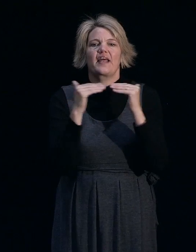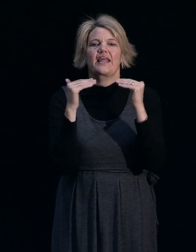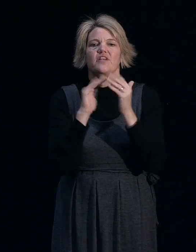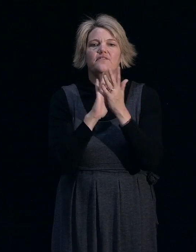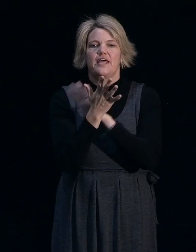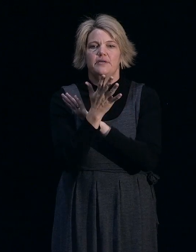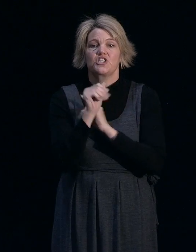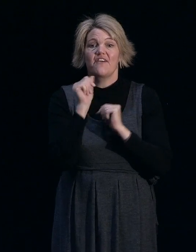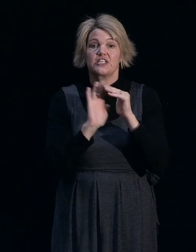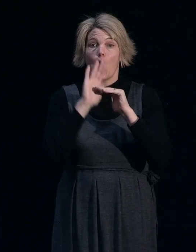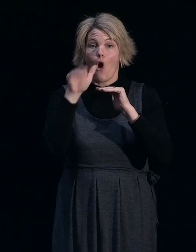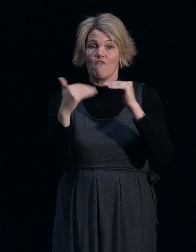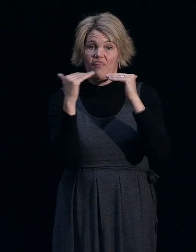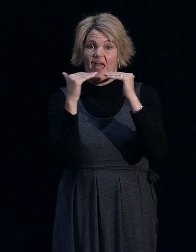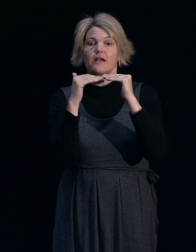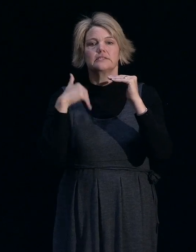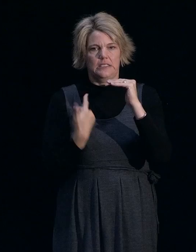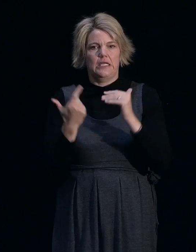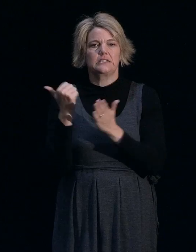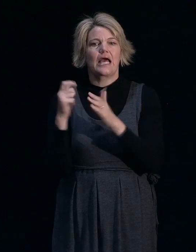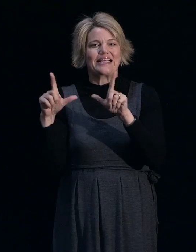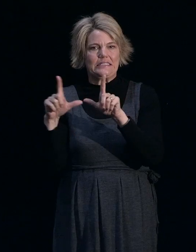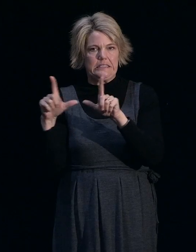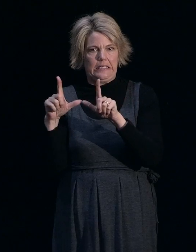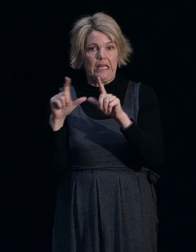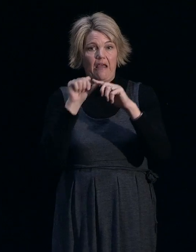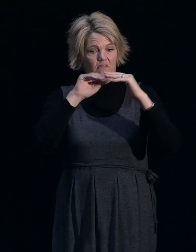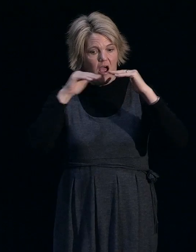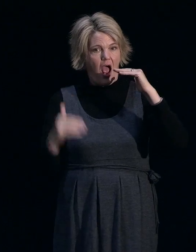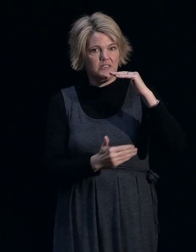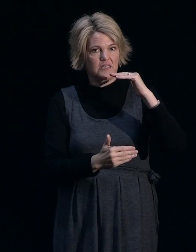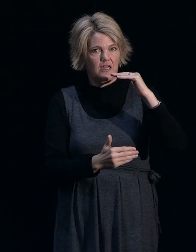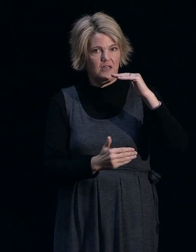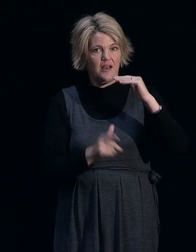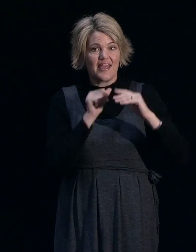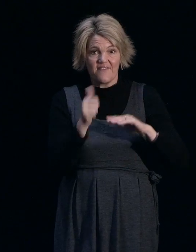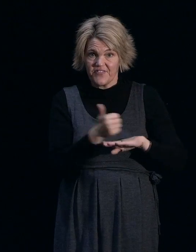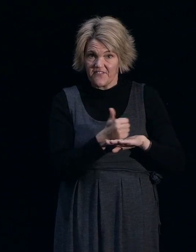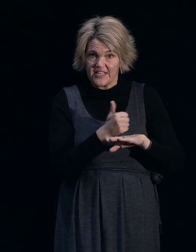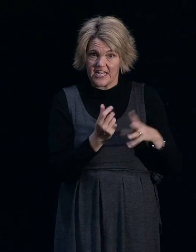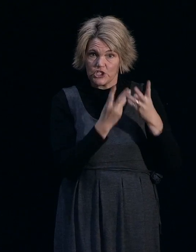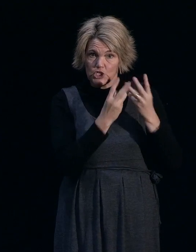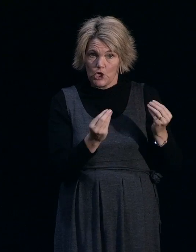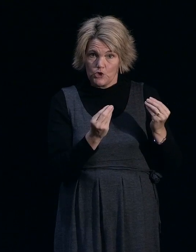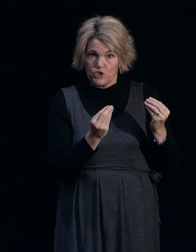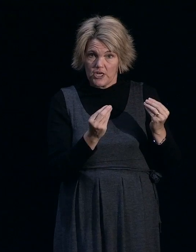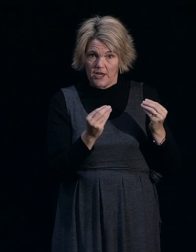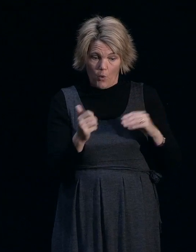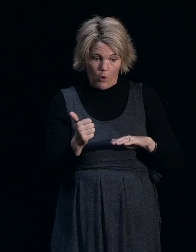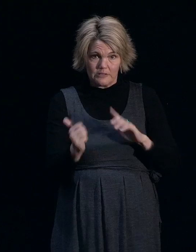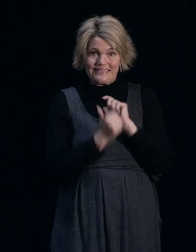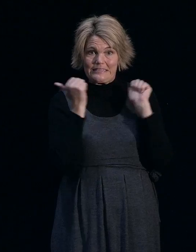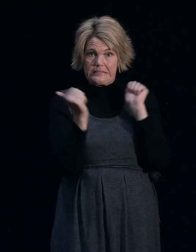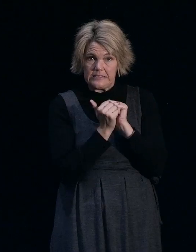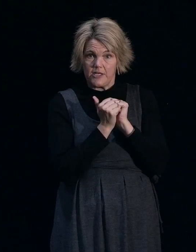consent. If you don't need a consent for the repairs, then as long as the foundation solution was consentable at the time that it was built,